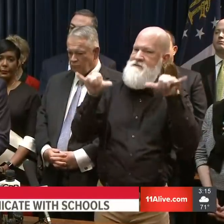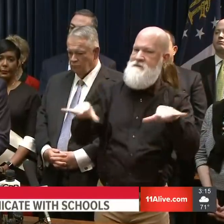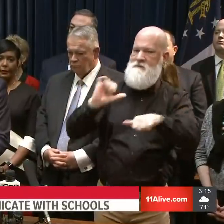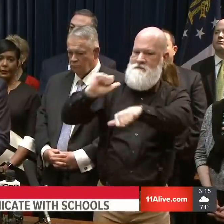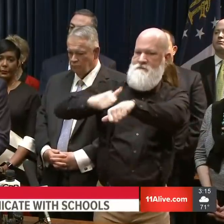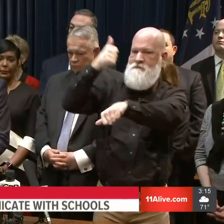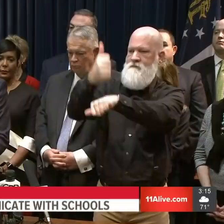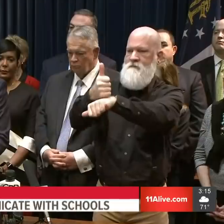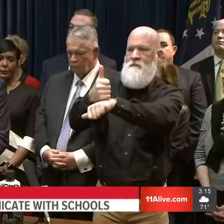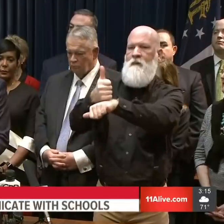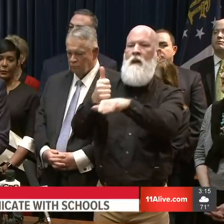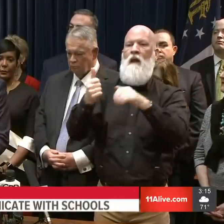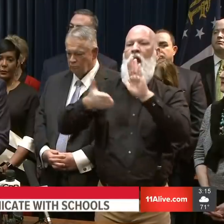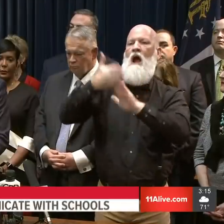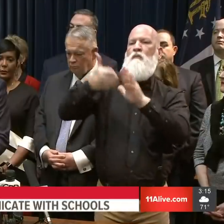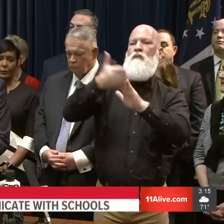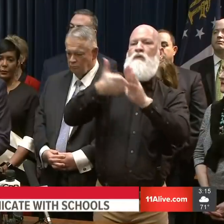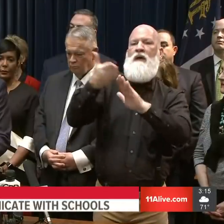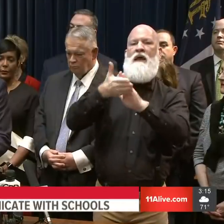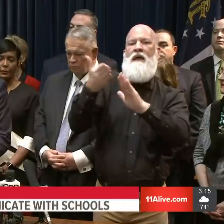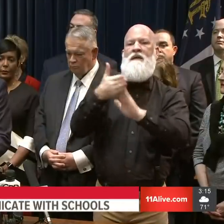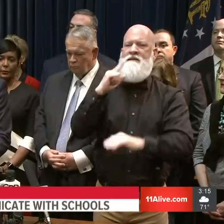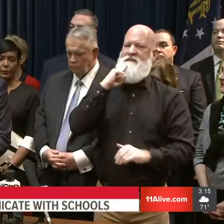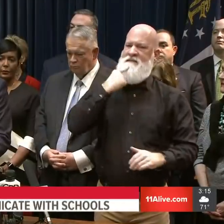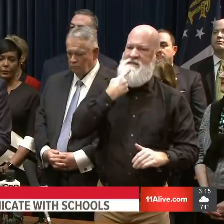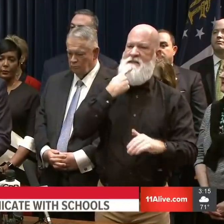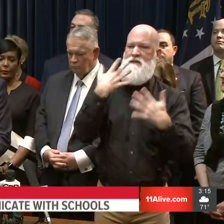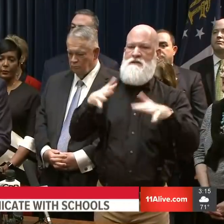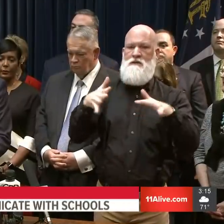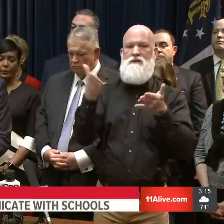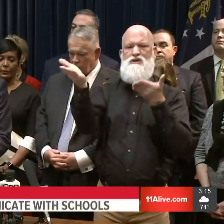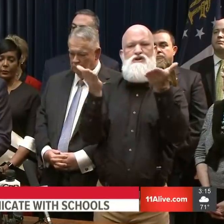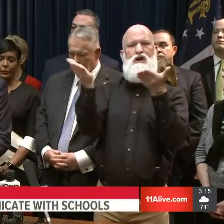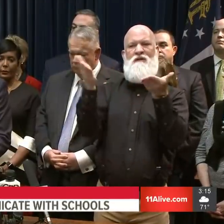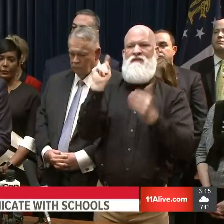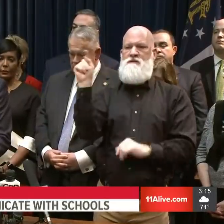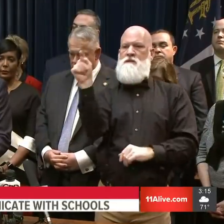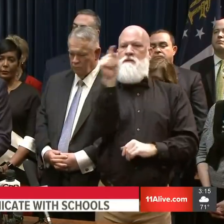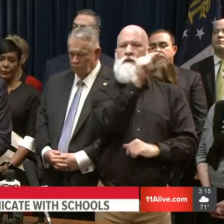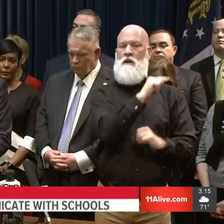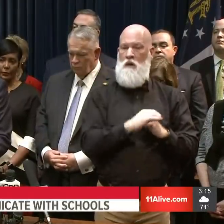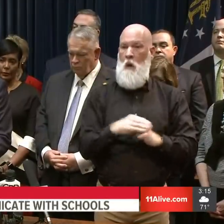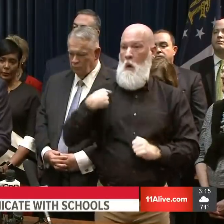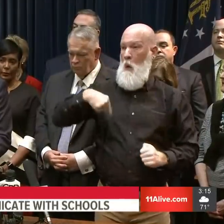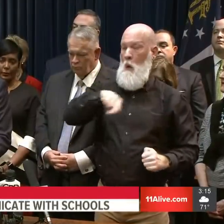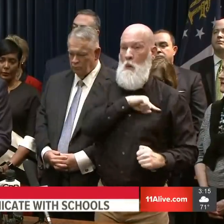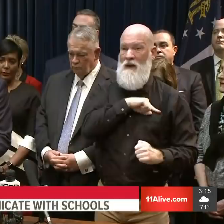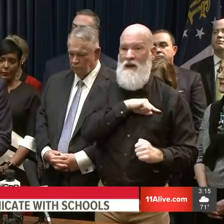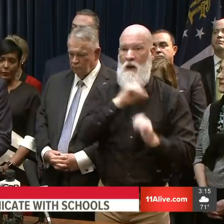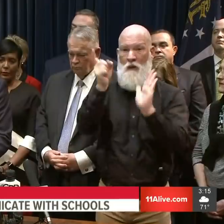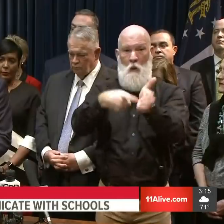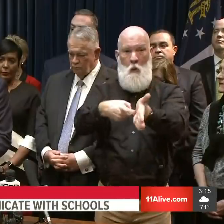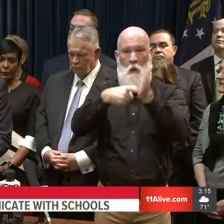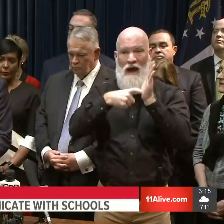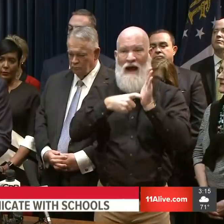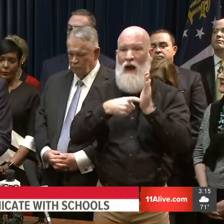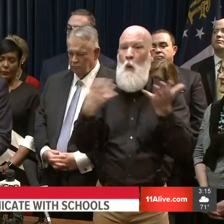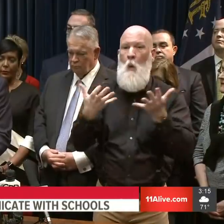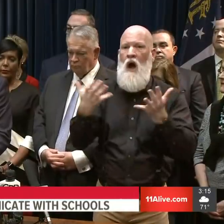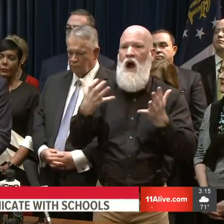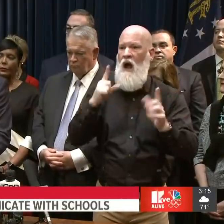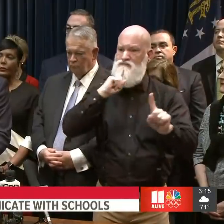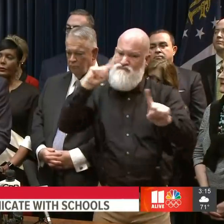mandate. At this point, we believe that local decision making is the right course of action and that you you have the flexibility.